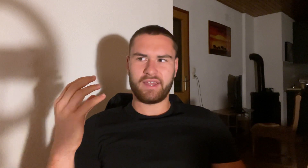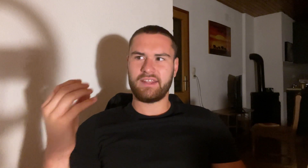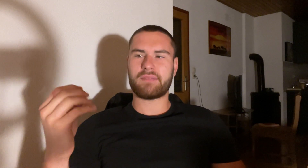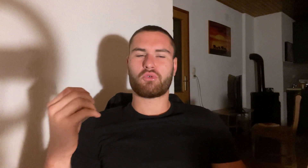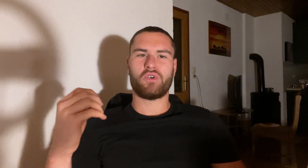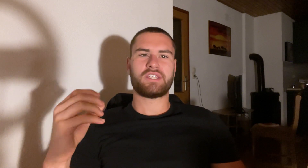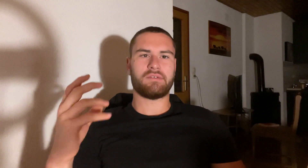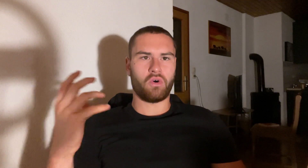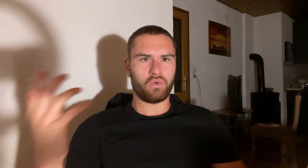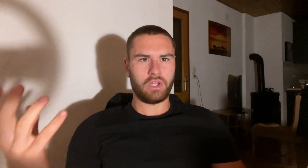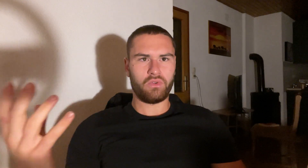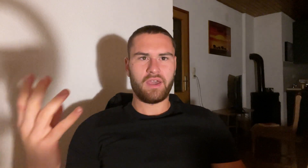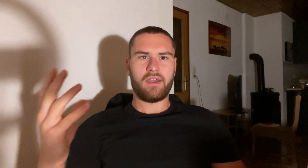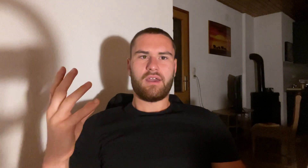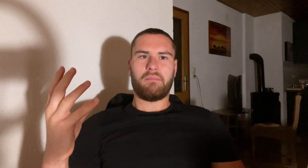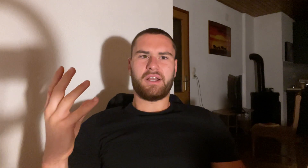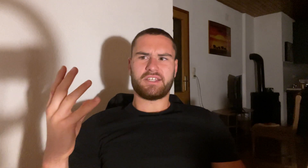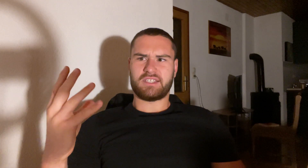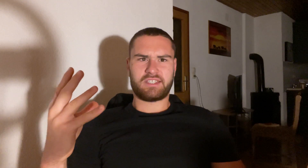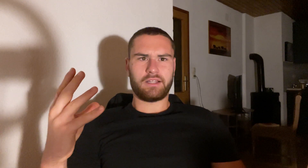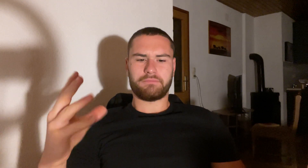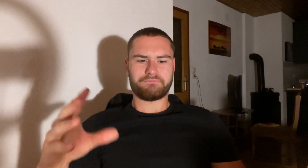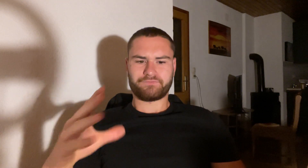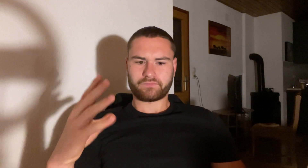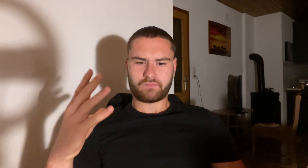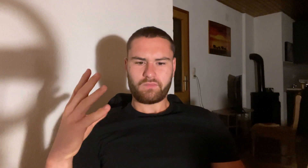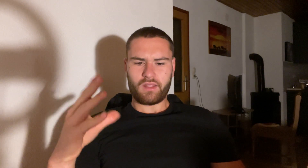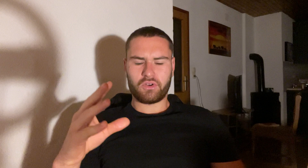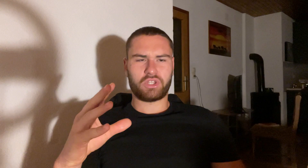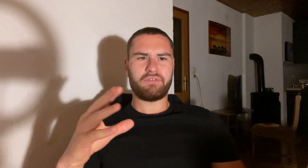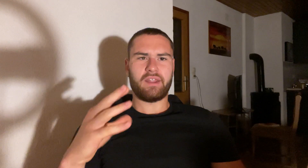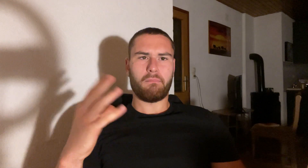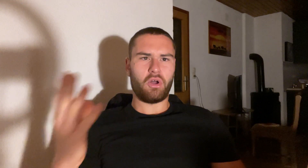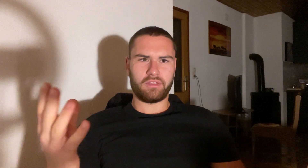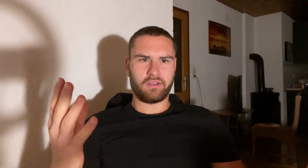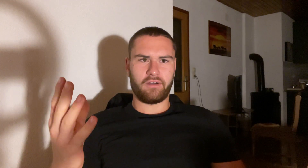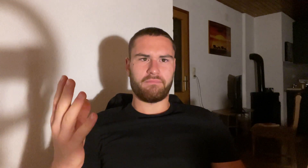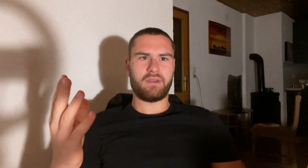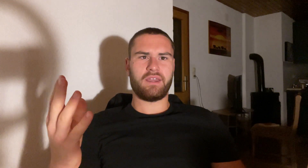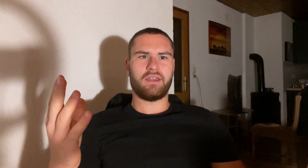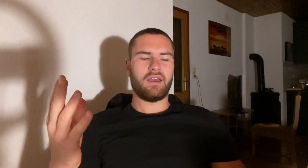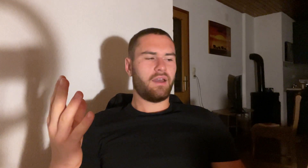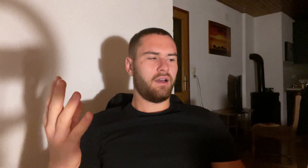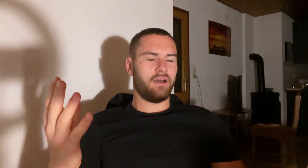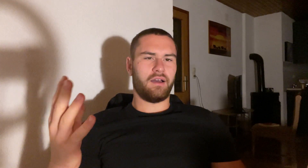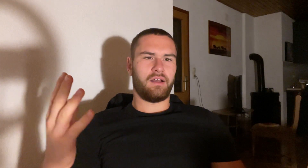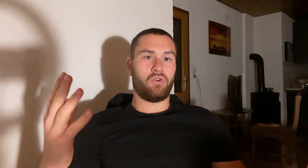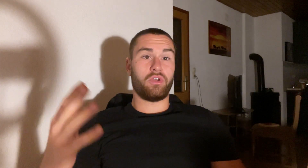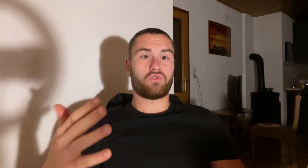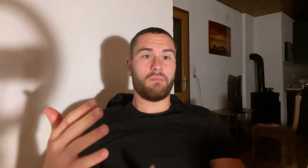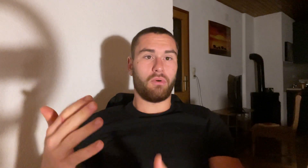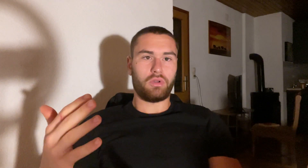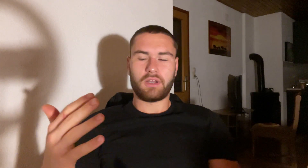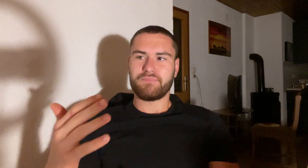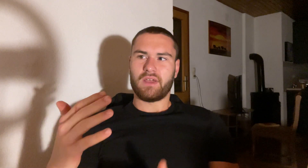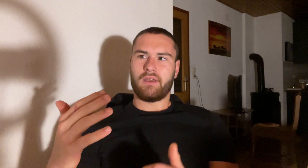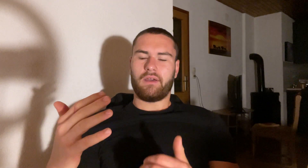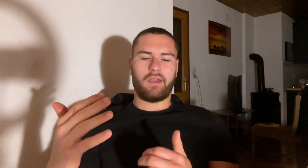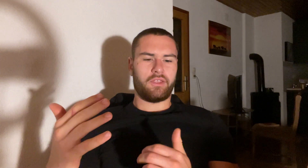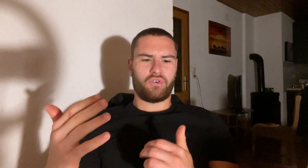getting that progressive overload because it's still not even a month of me going through a bulk. And you know,